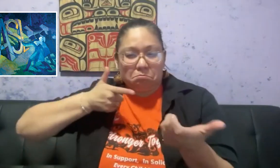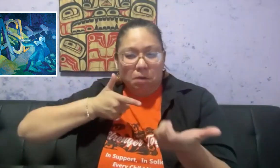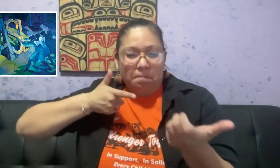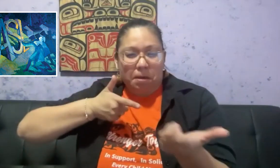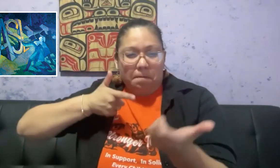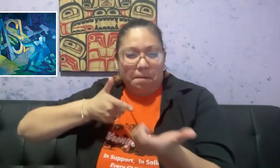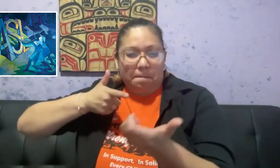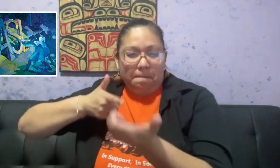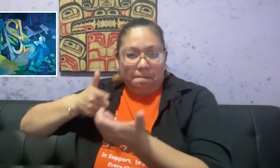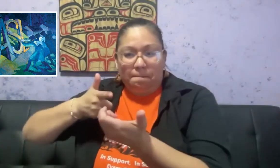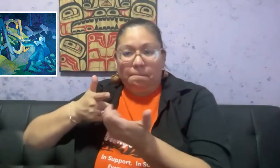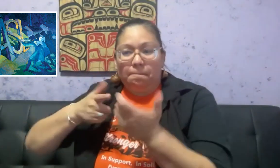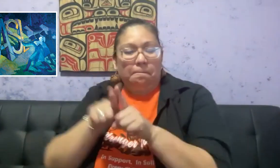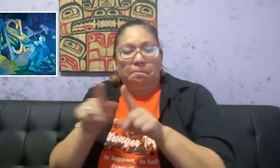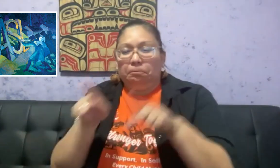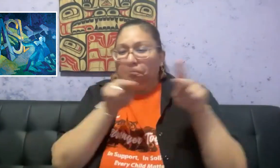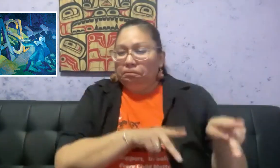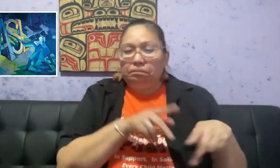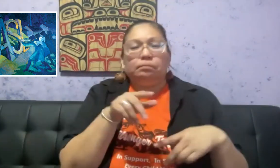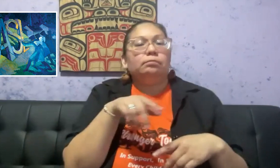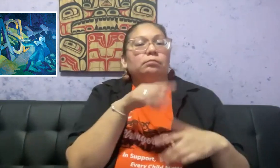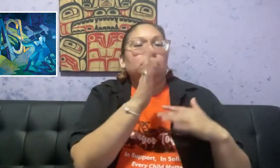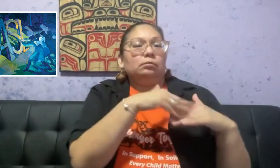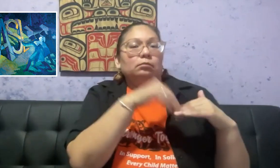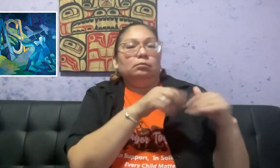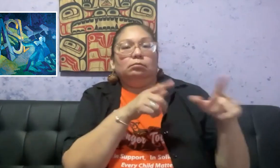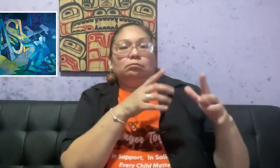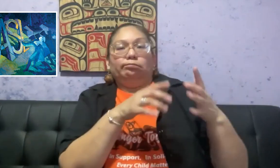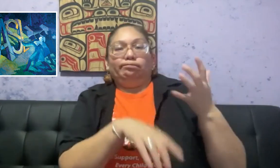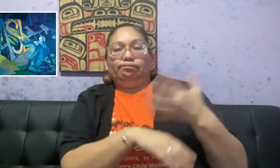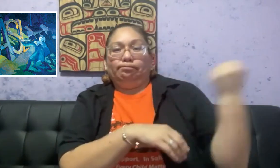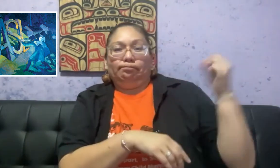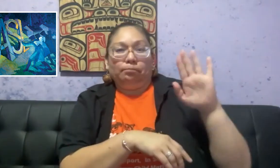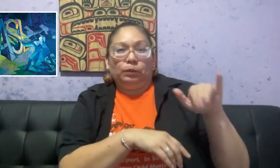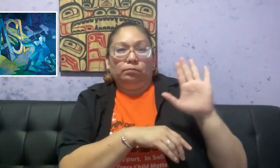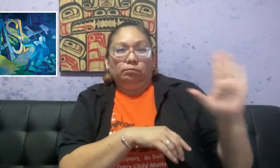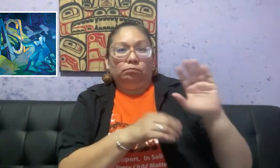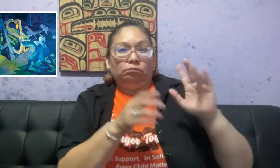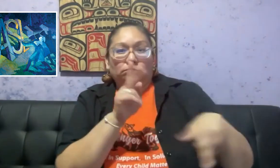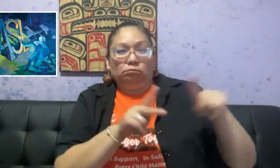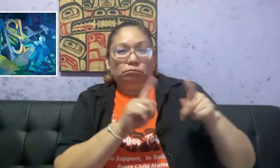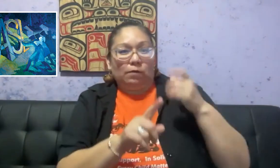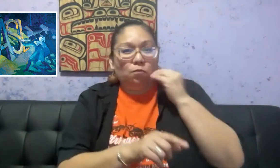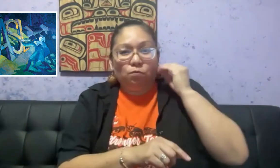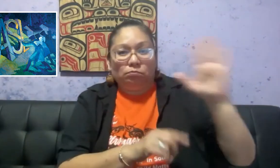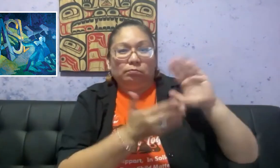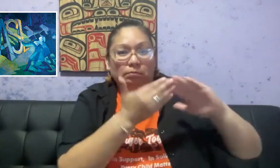just like the painting shows educators are shooting down ASL and this equates to Indigenous children